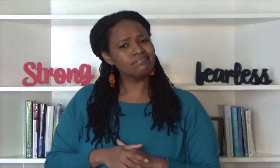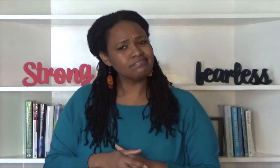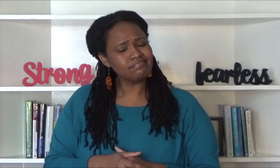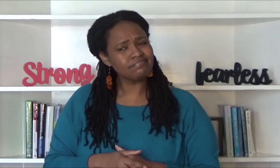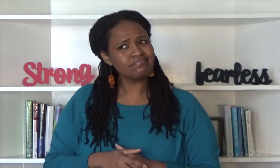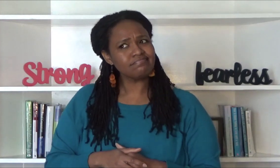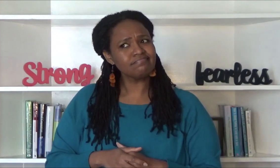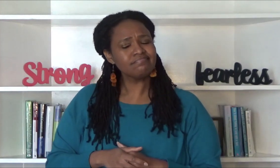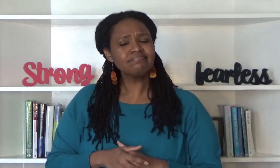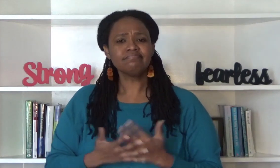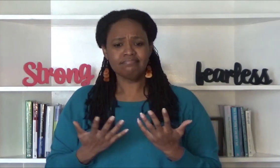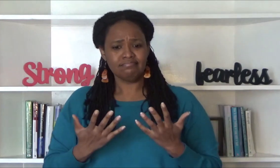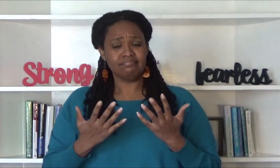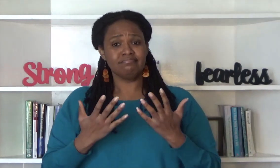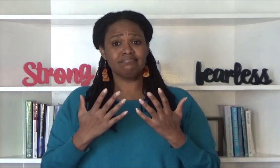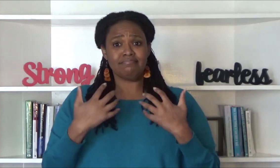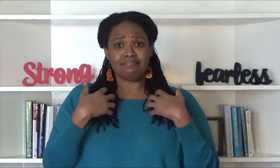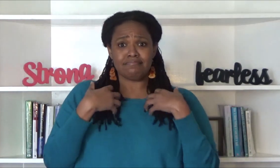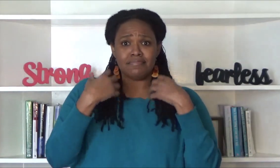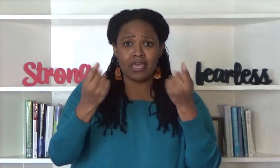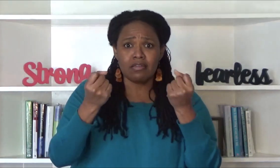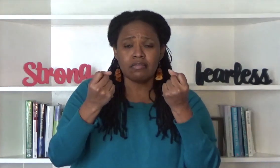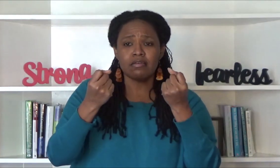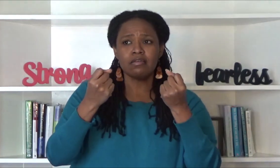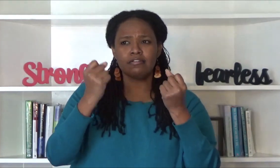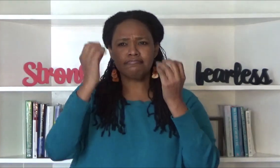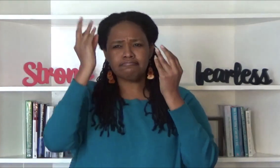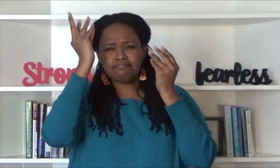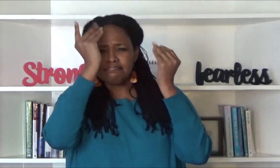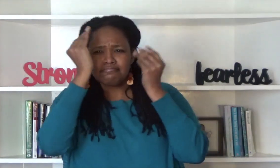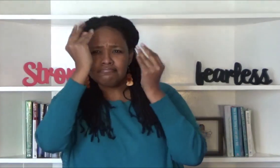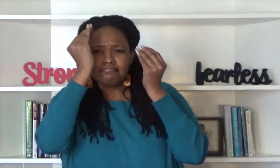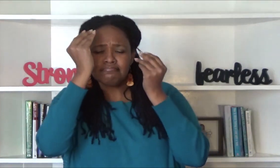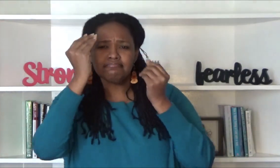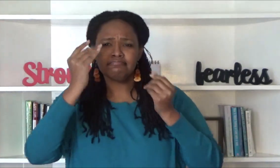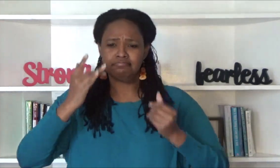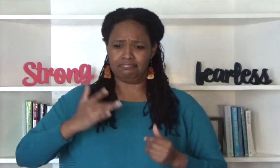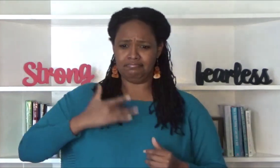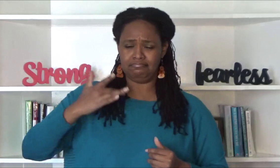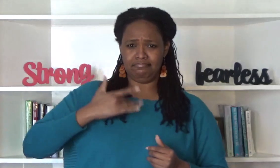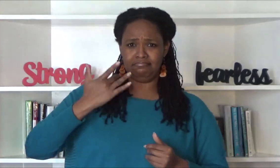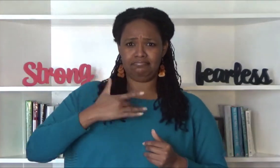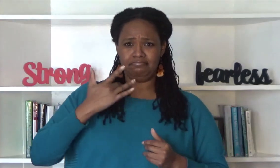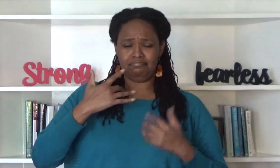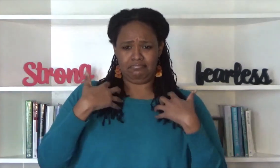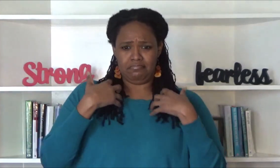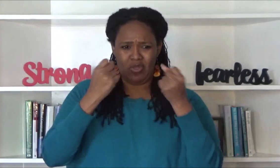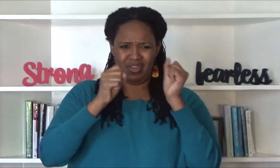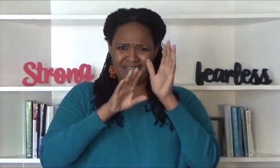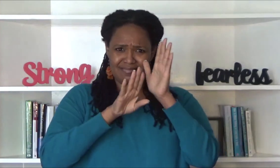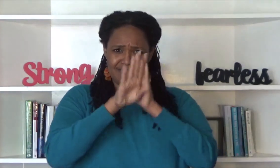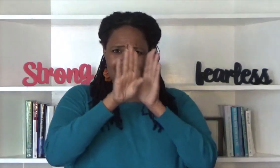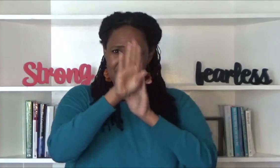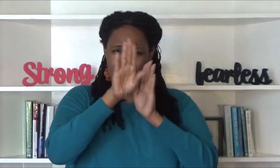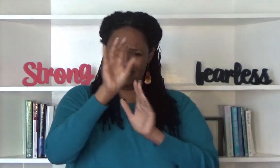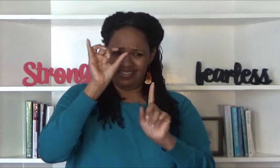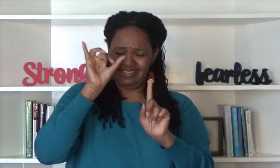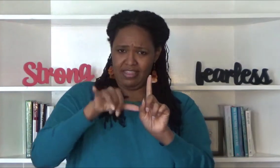the development of healthy mental and emotional well-being